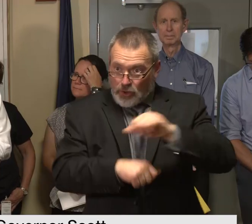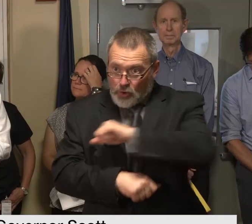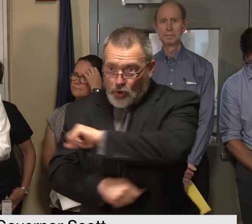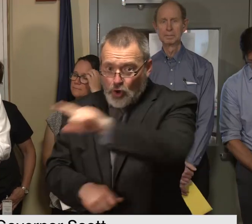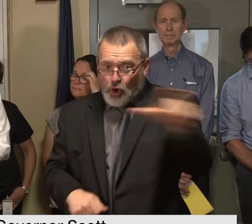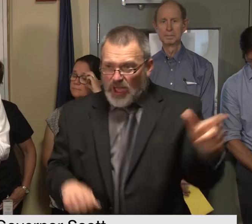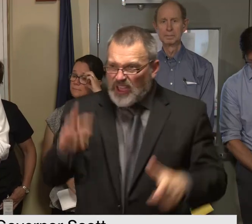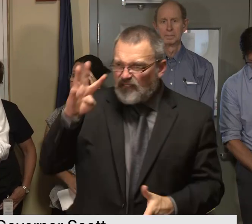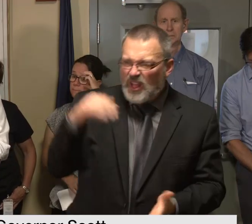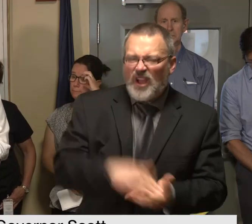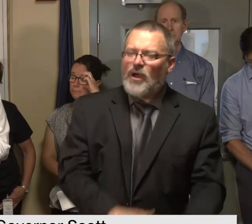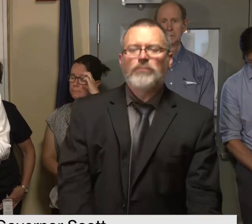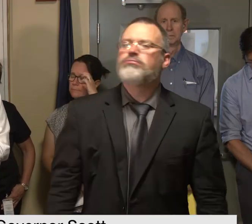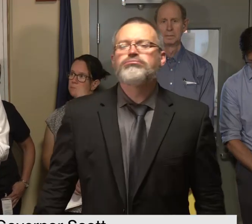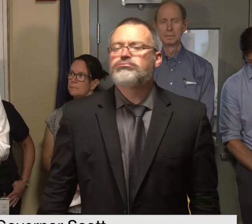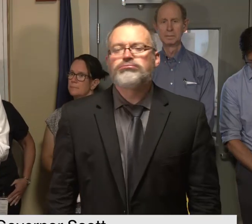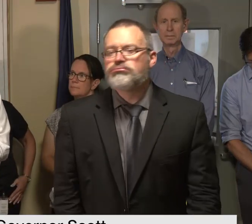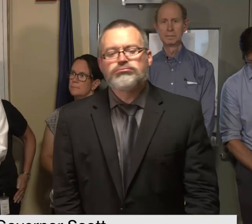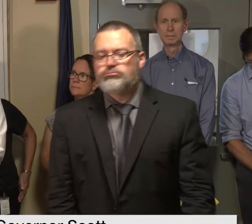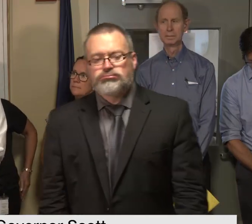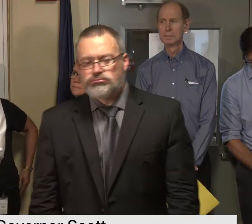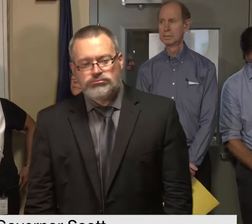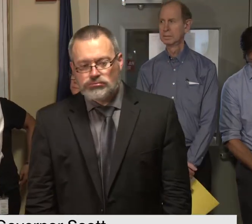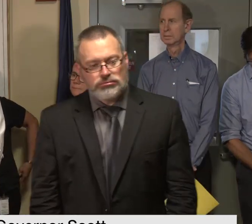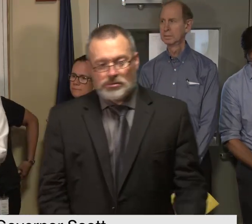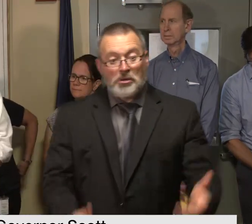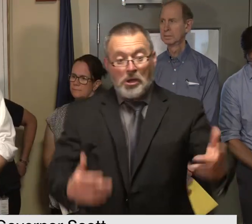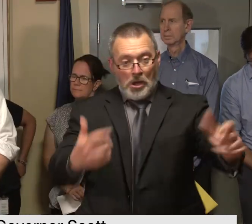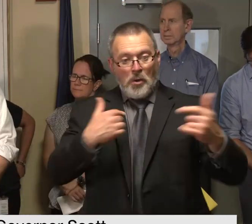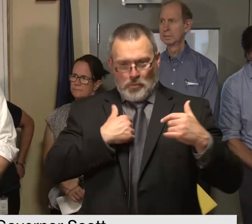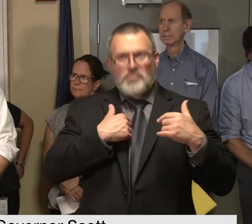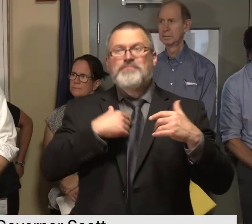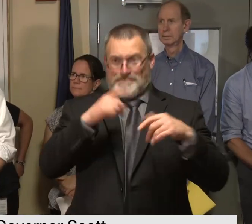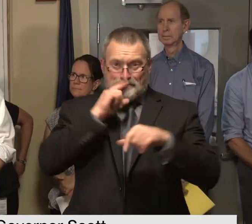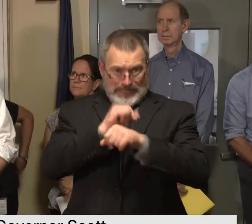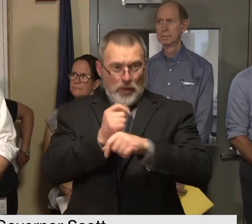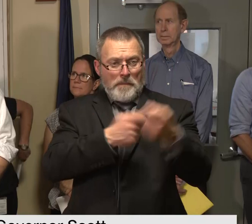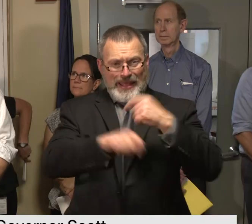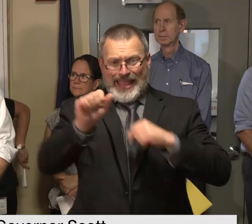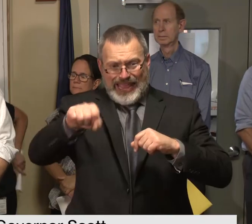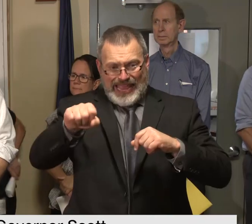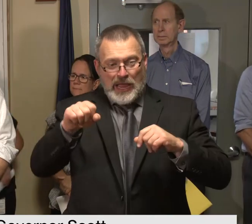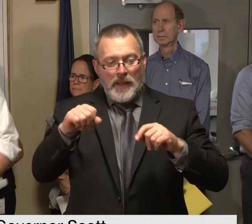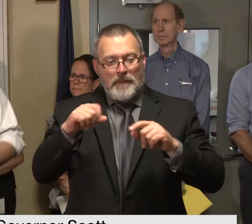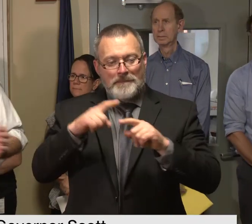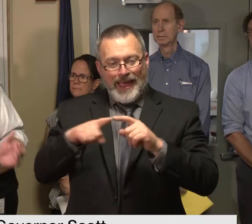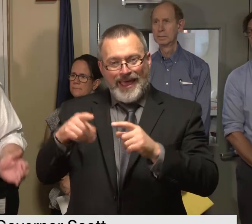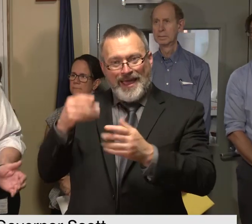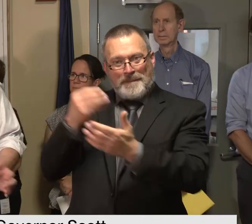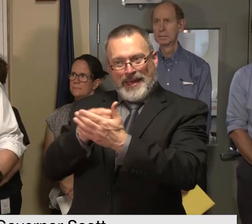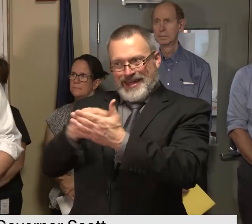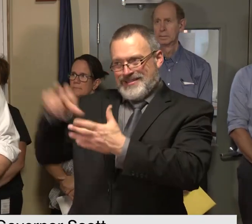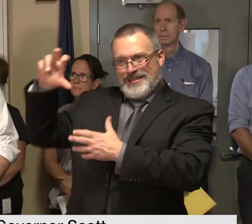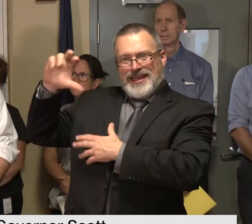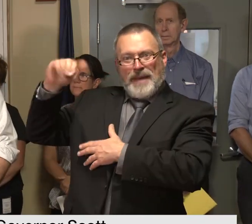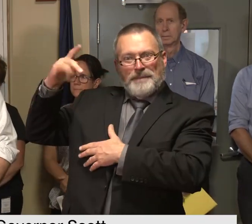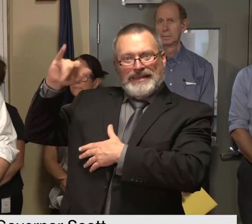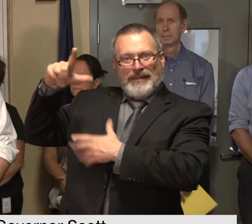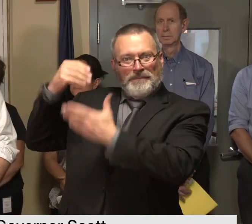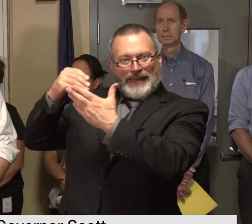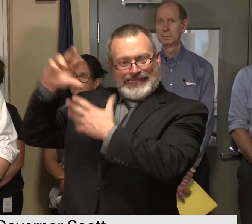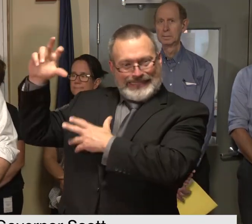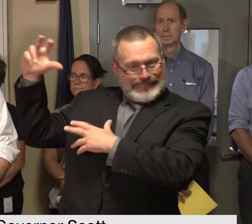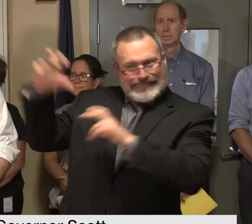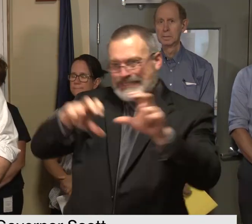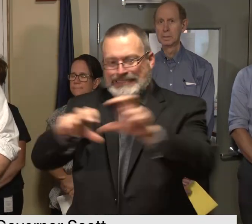we do replace culverts we do have program capital projects every year to replace culverts and we work very closely with